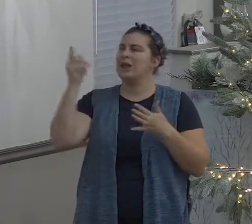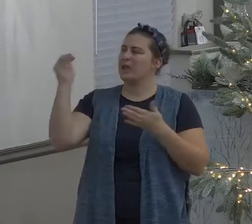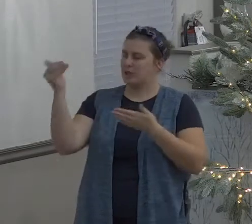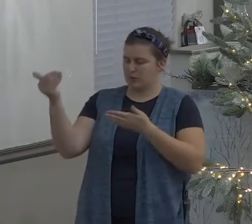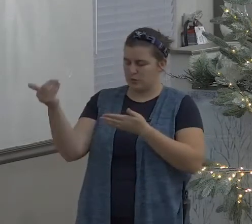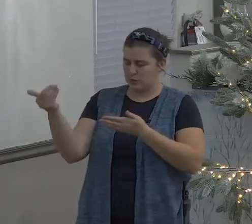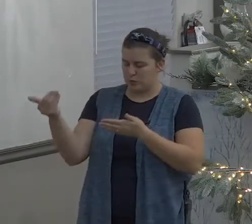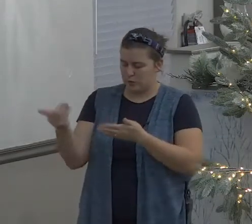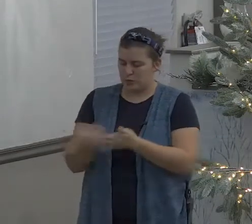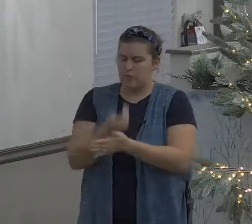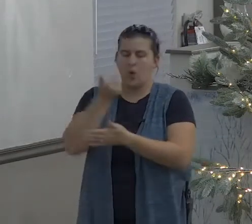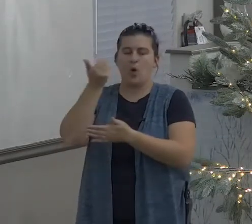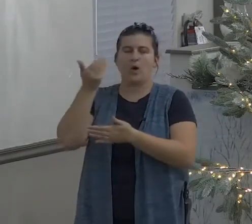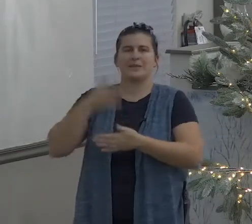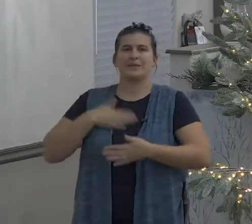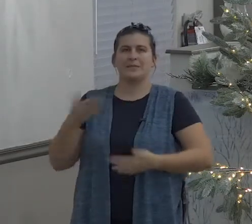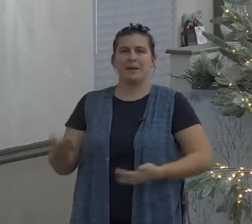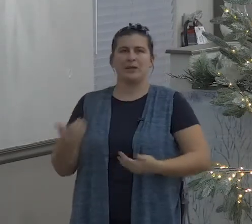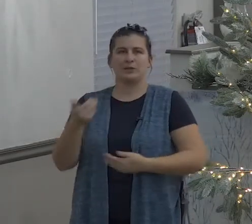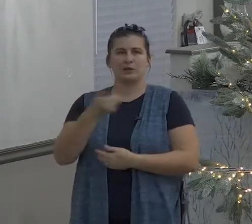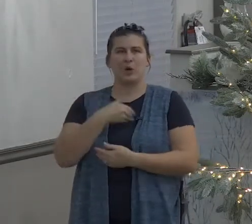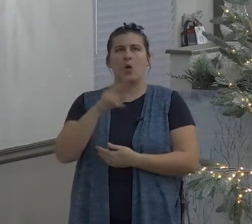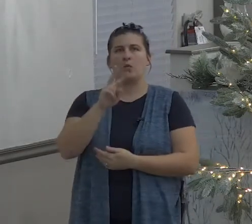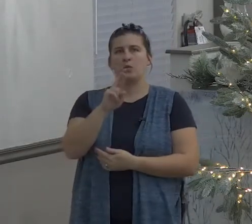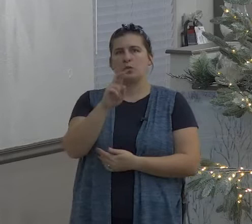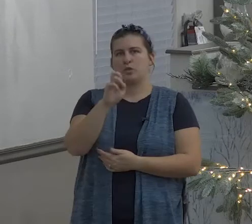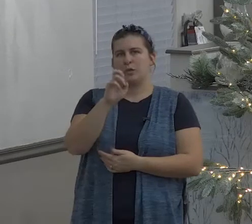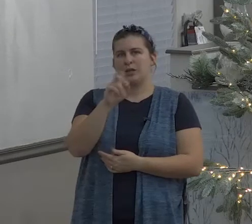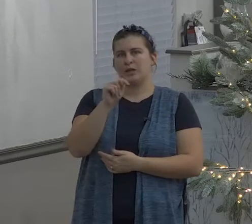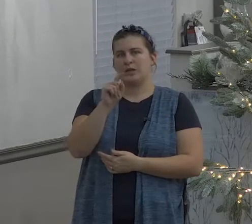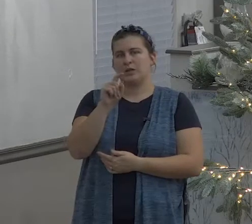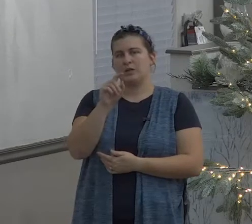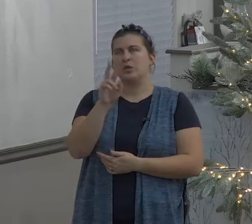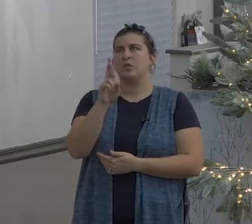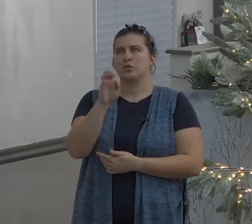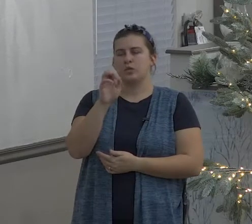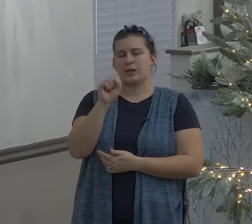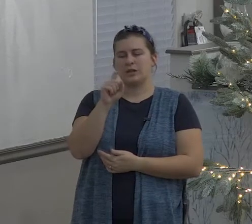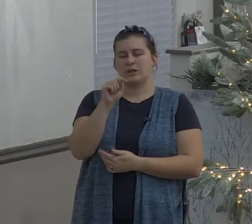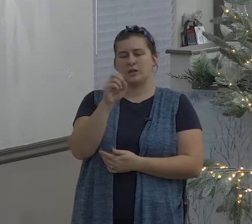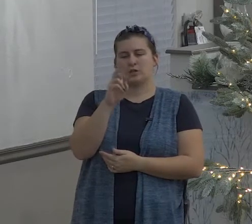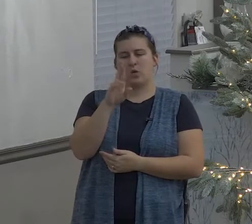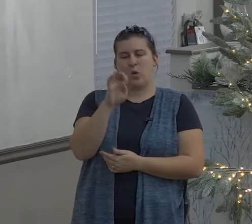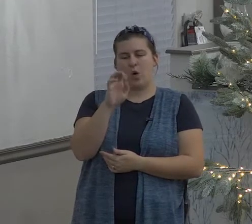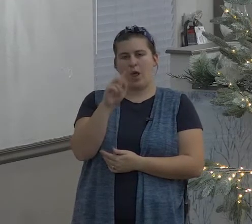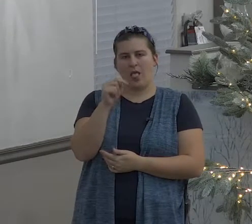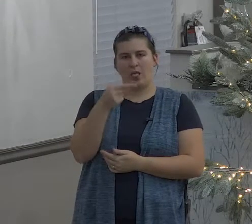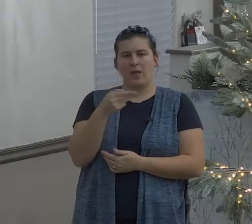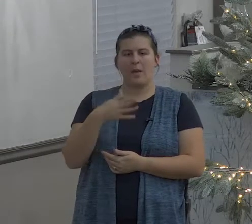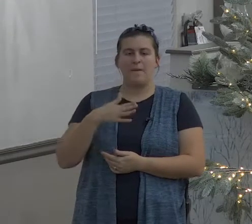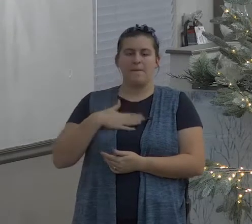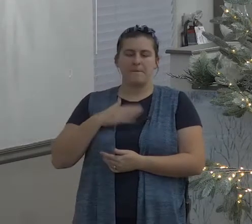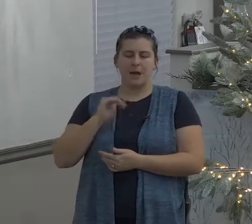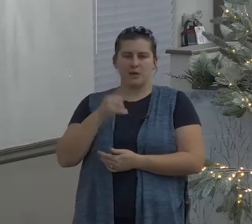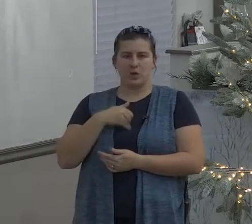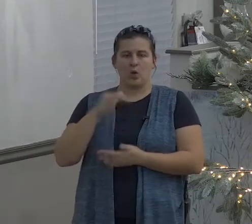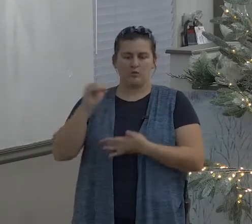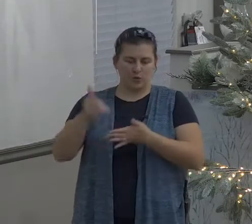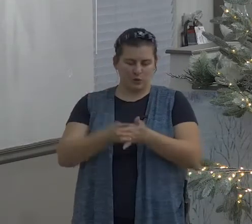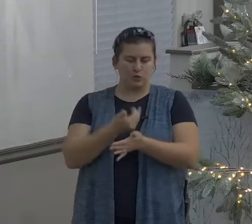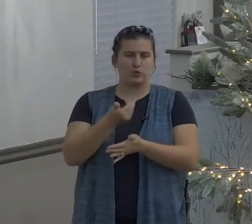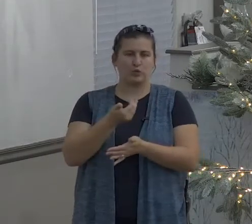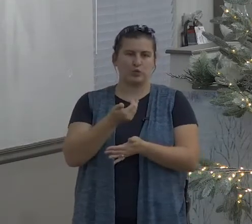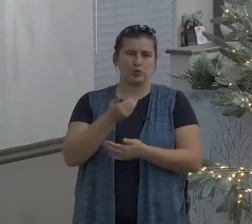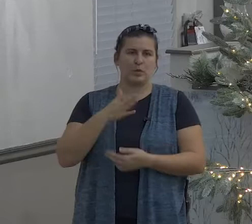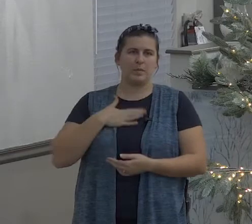cold drink of water he leadeth me beside the still water number five he restoreth my soul